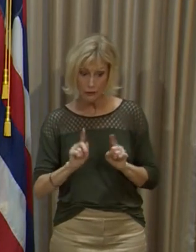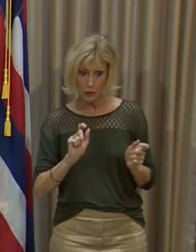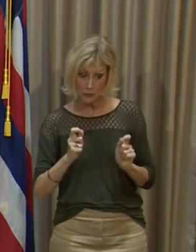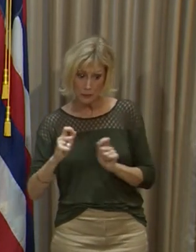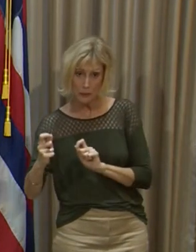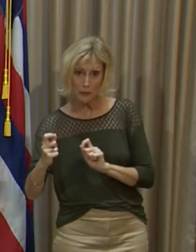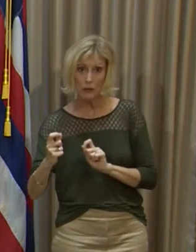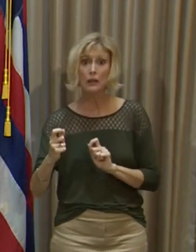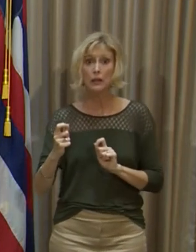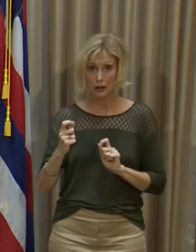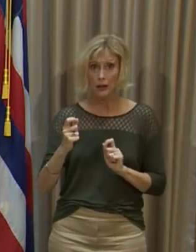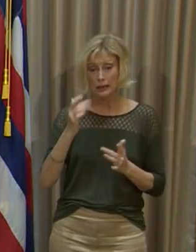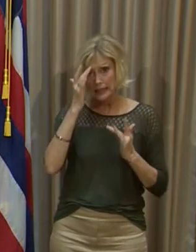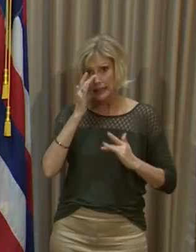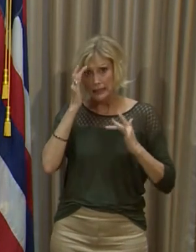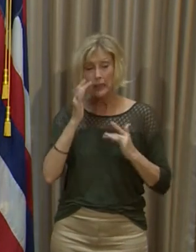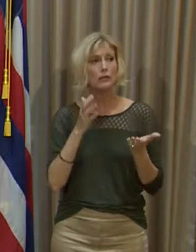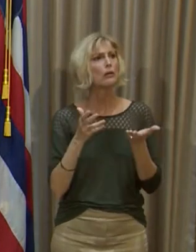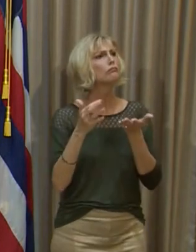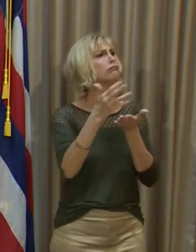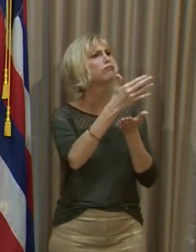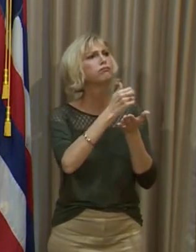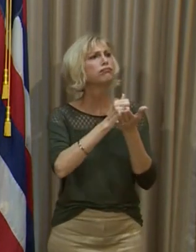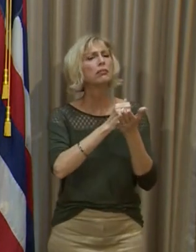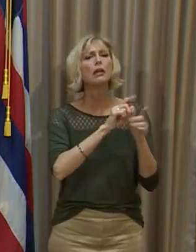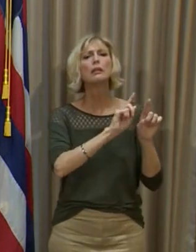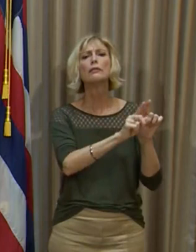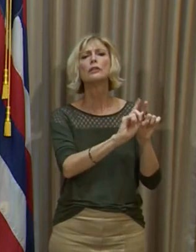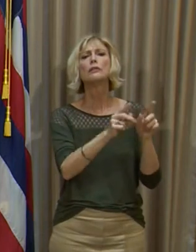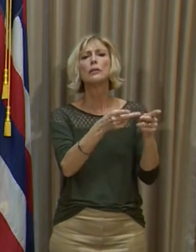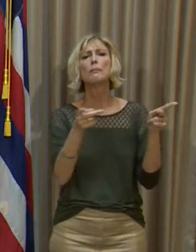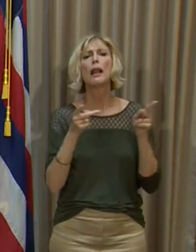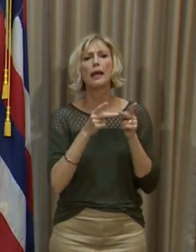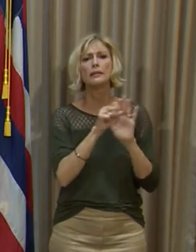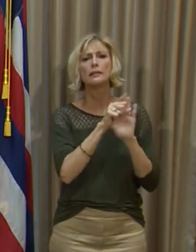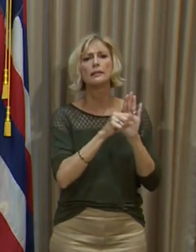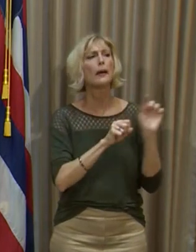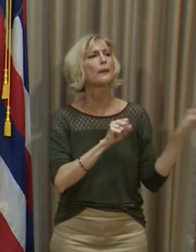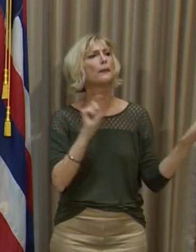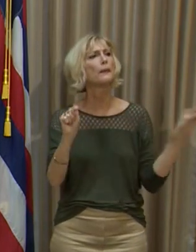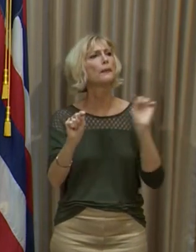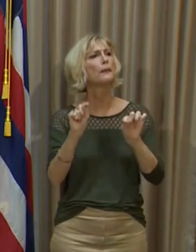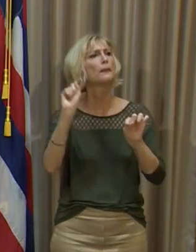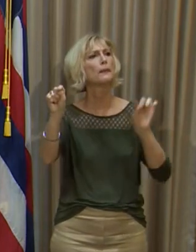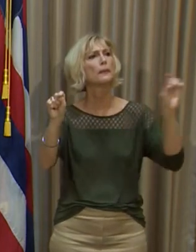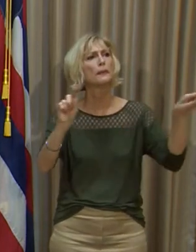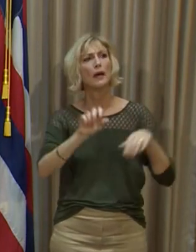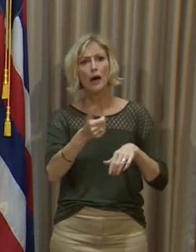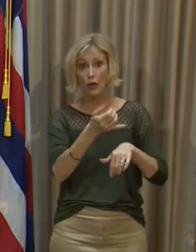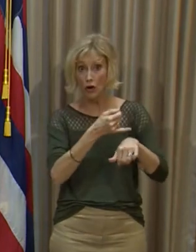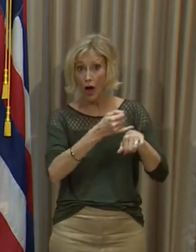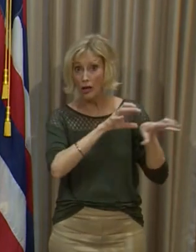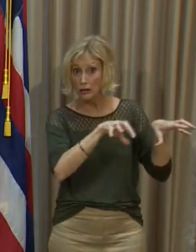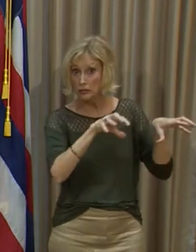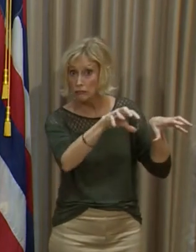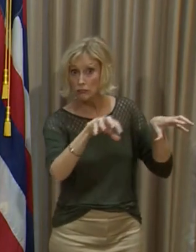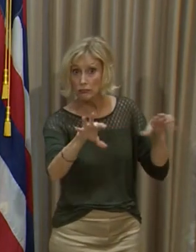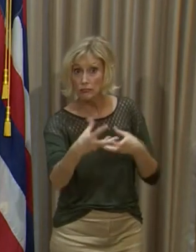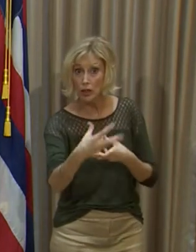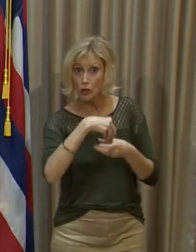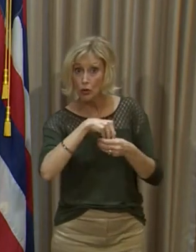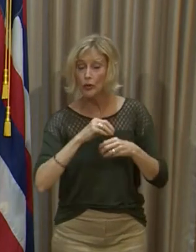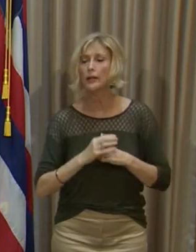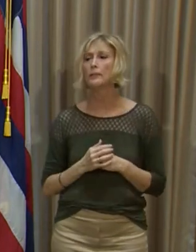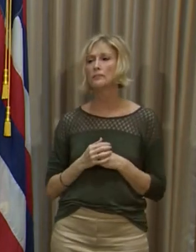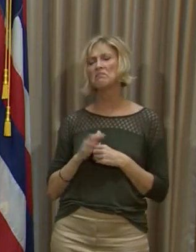And we collect them also from all parts of the state to make sure that we don't miss it in any of the neighbor islands and so forth. So as I